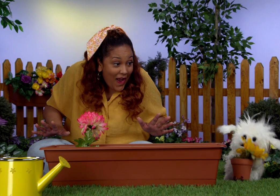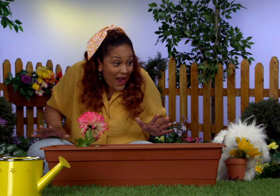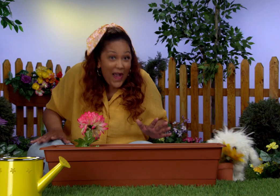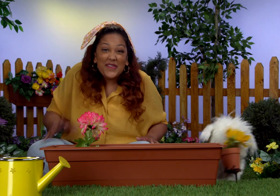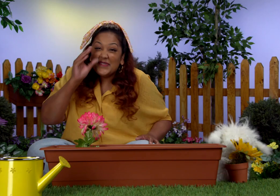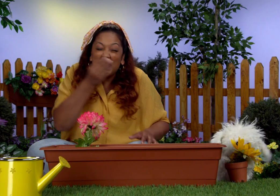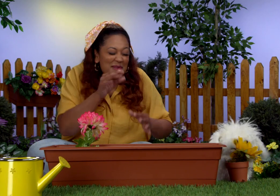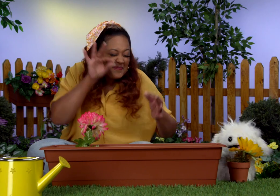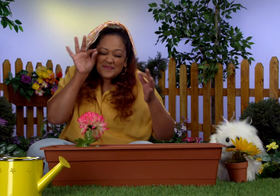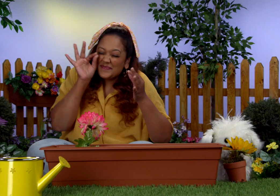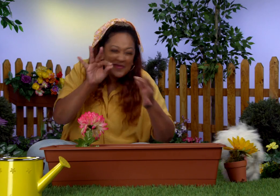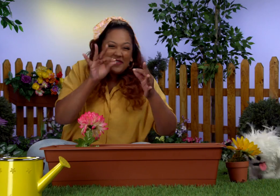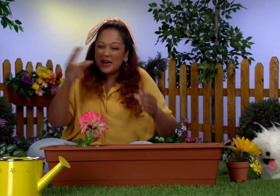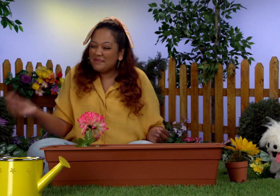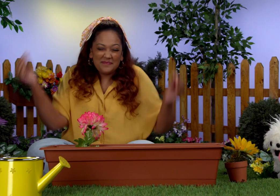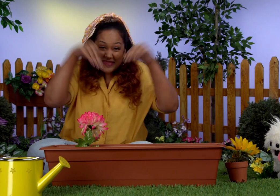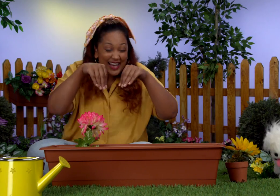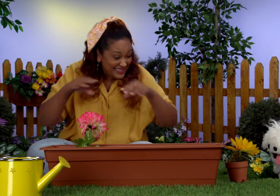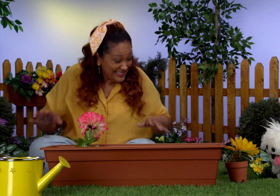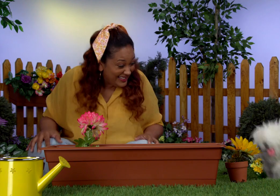A flower! Perfect for our planter.